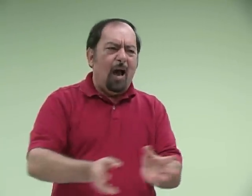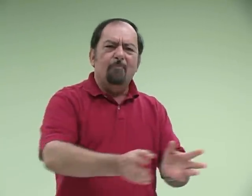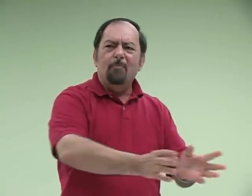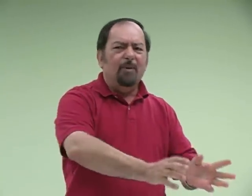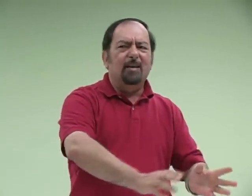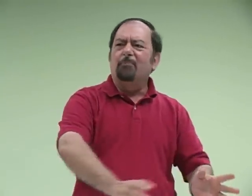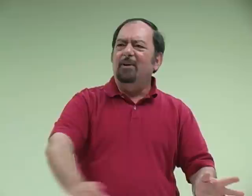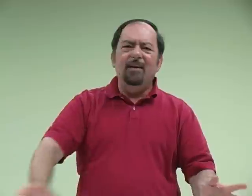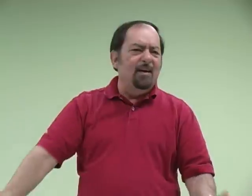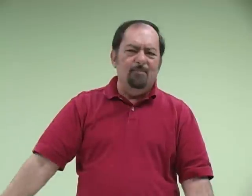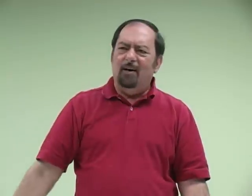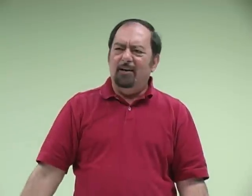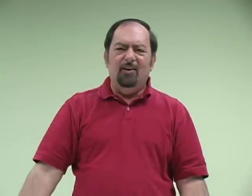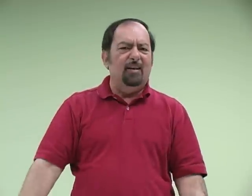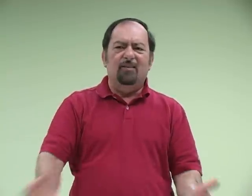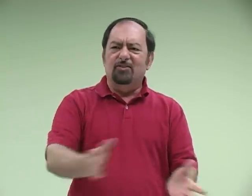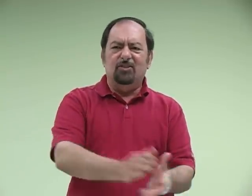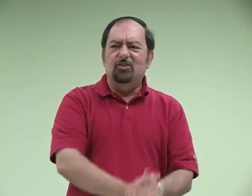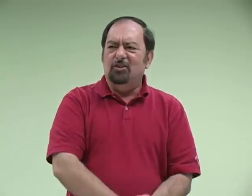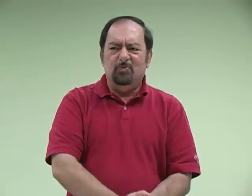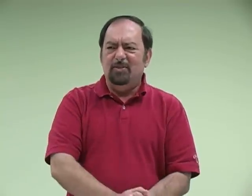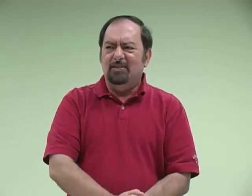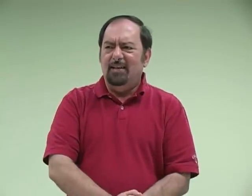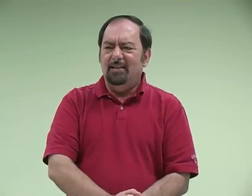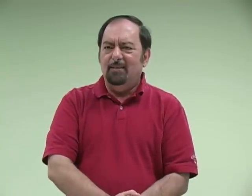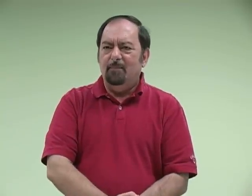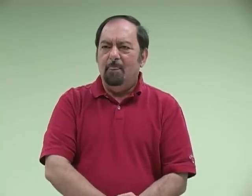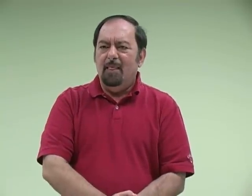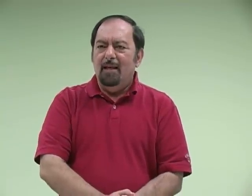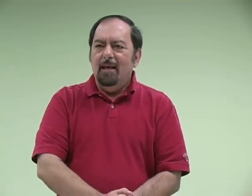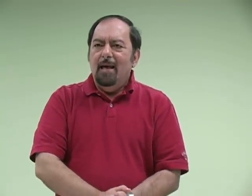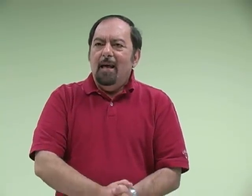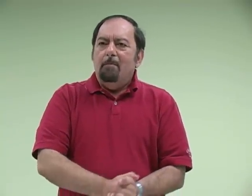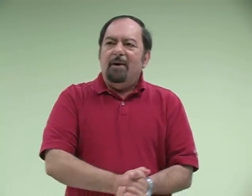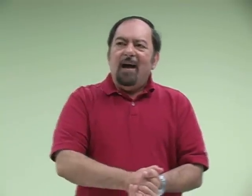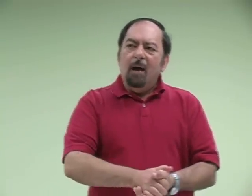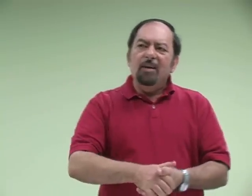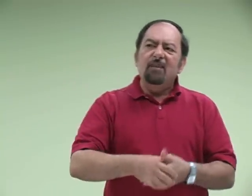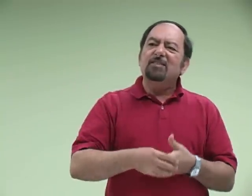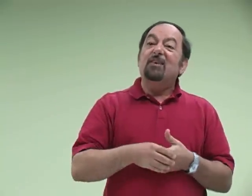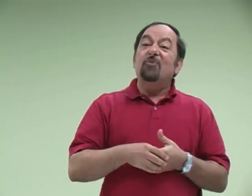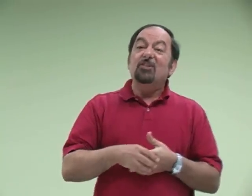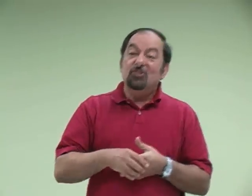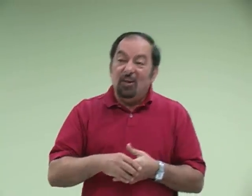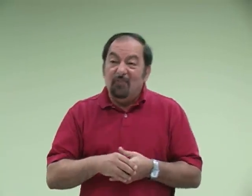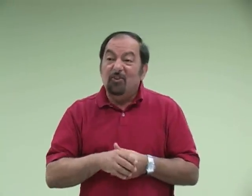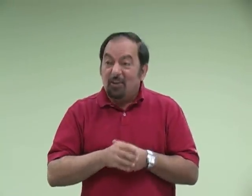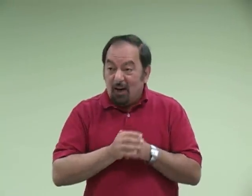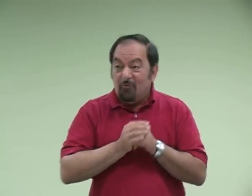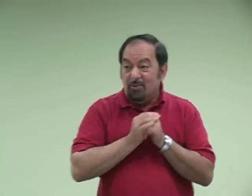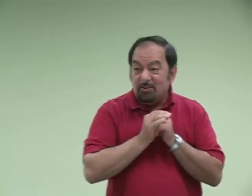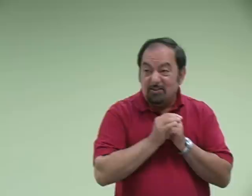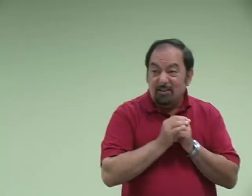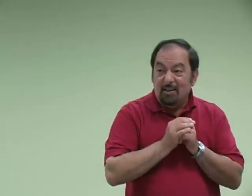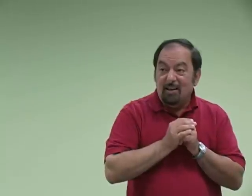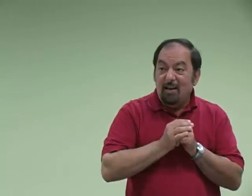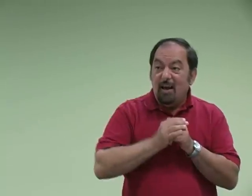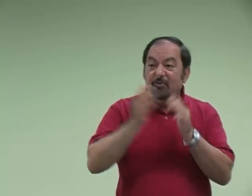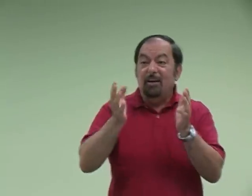I'm not picking up on anybody, any conversation that's been said. But how many of us have really sought after a conference, after